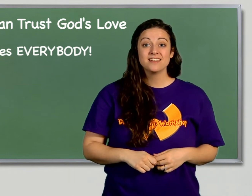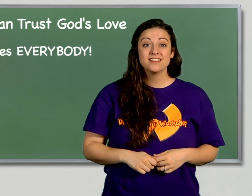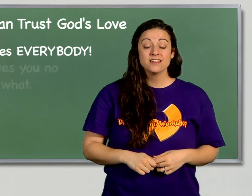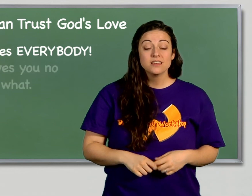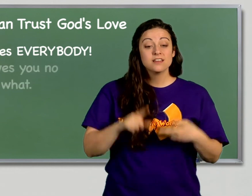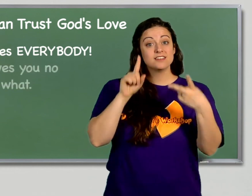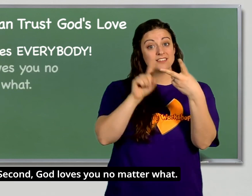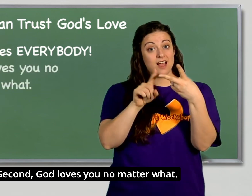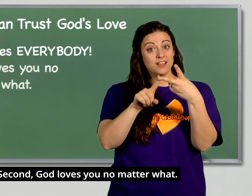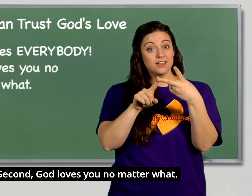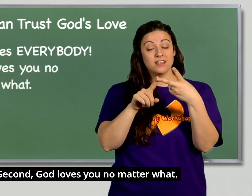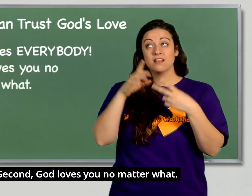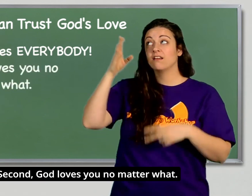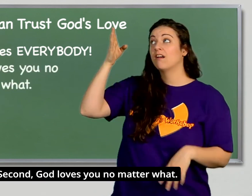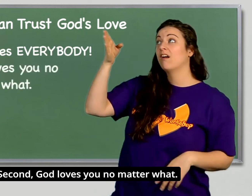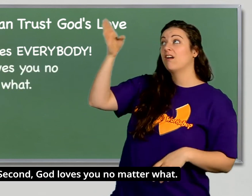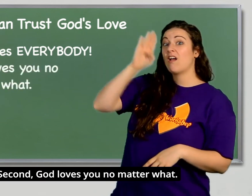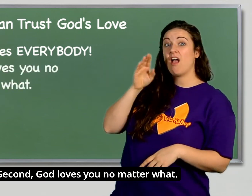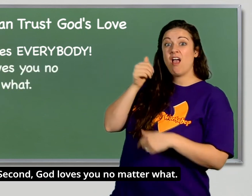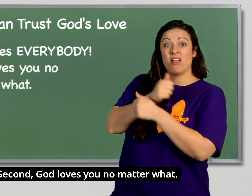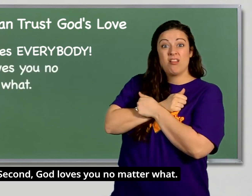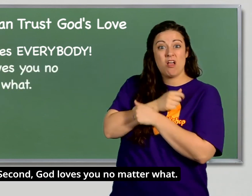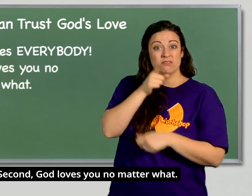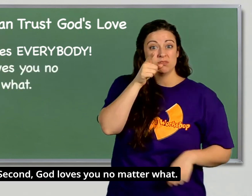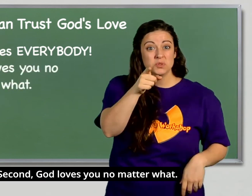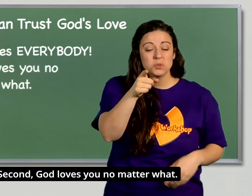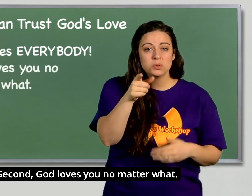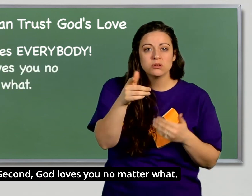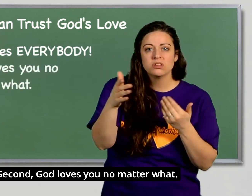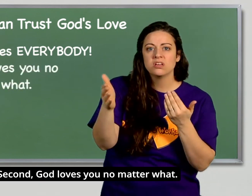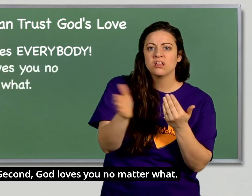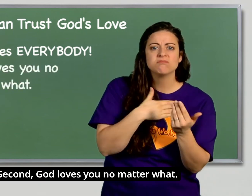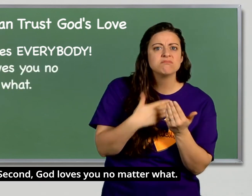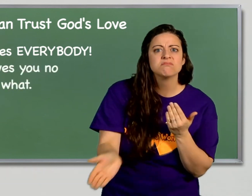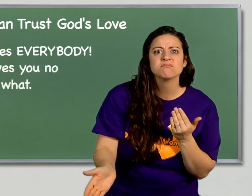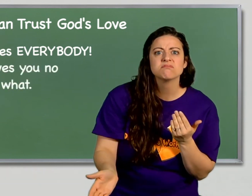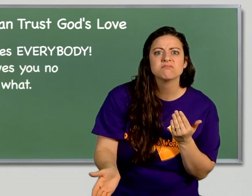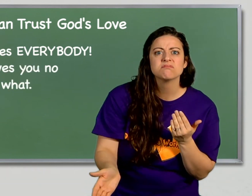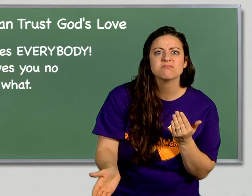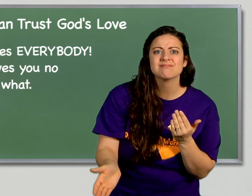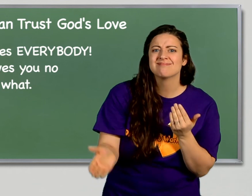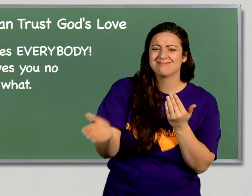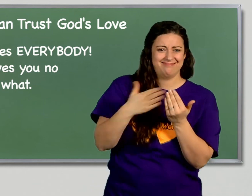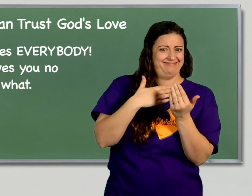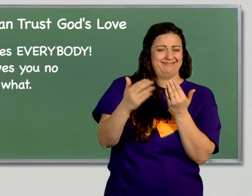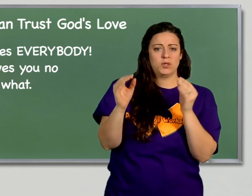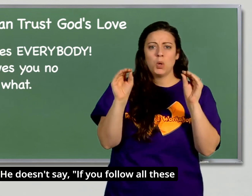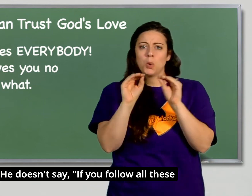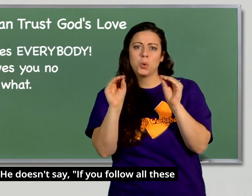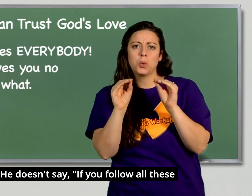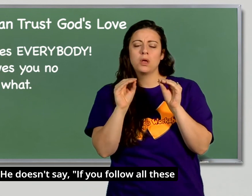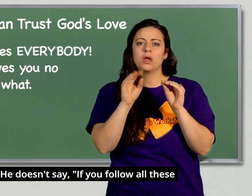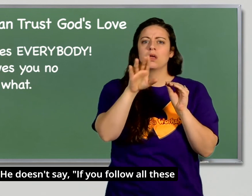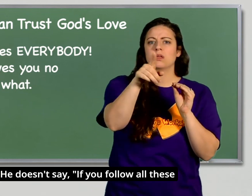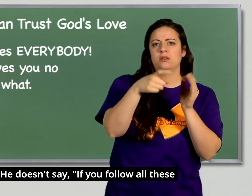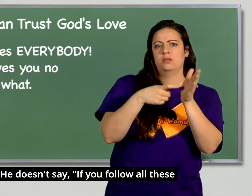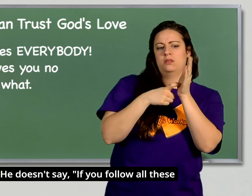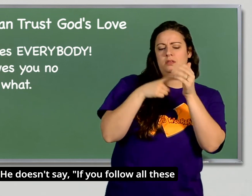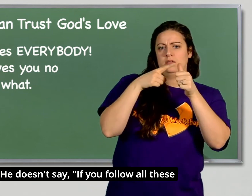Second, God loves you no matter what He doesn't say, if